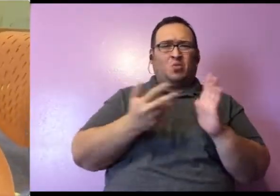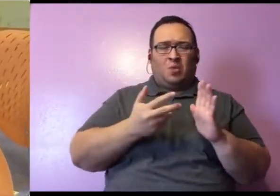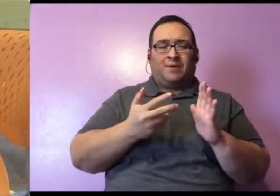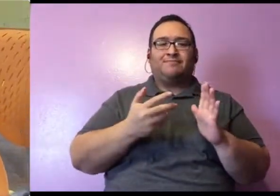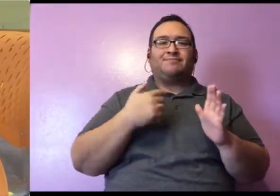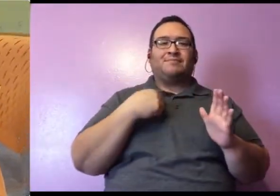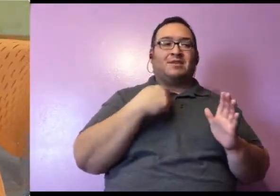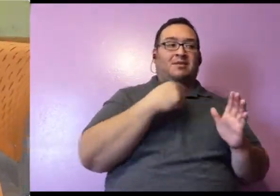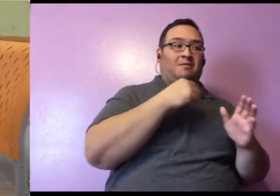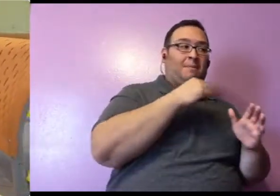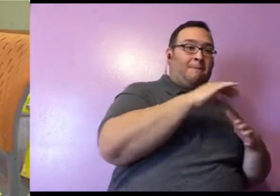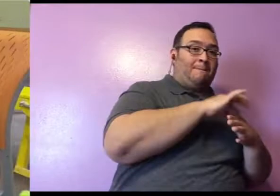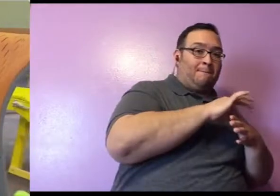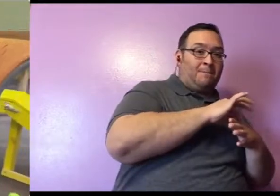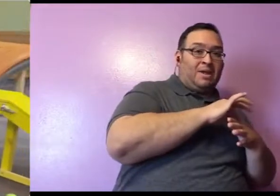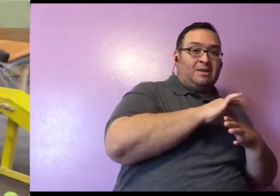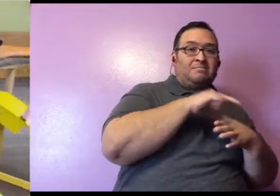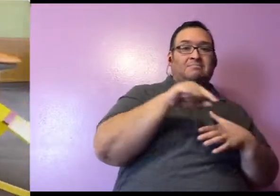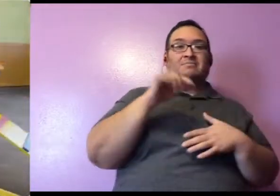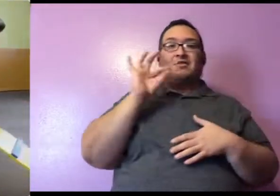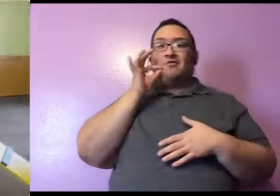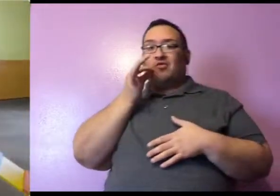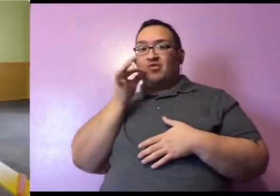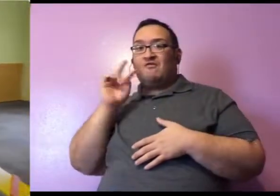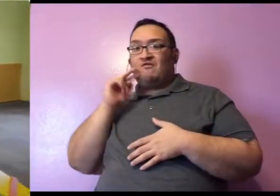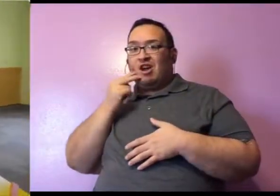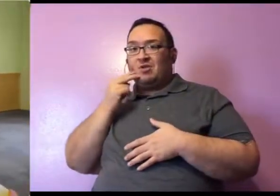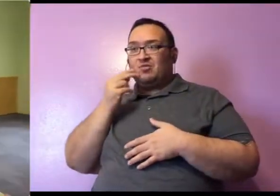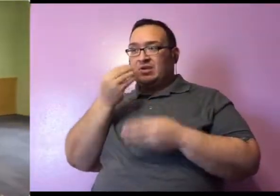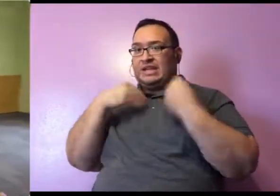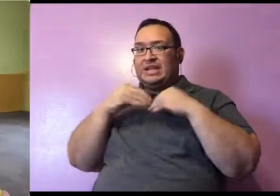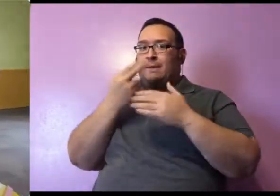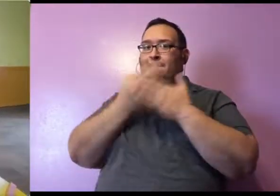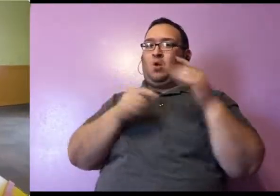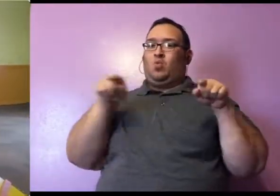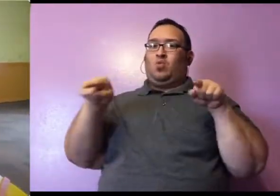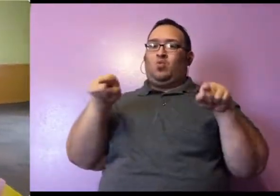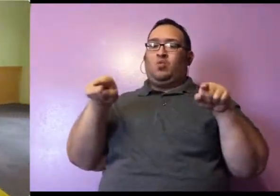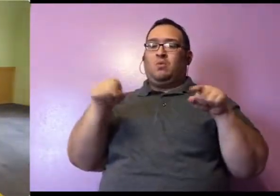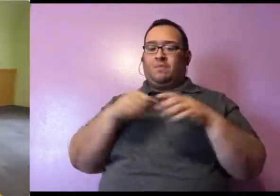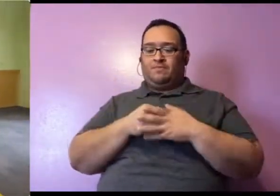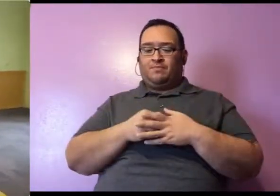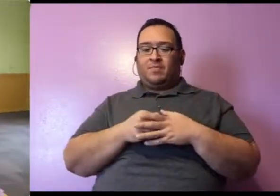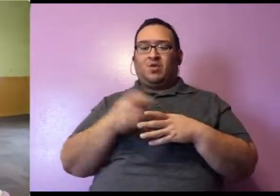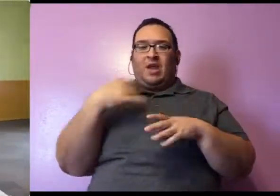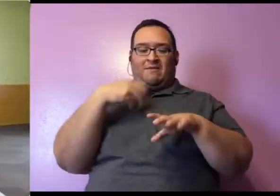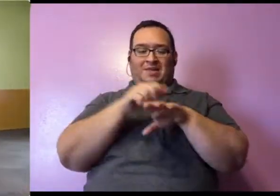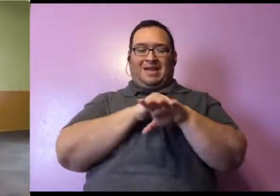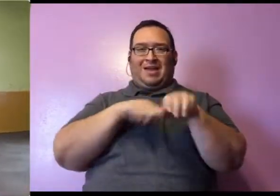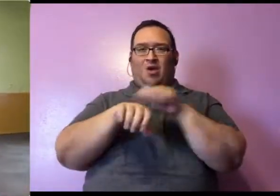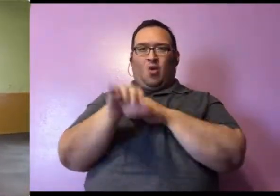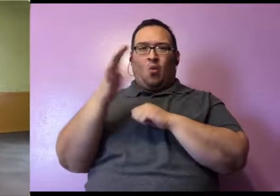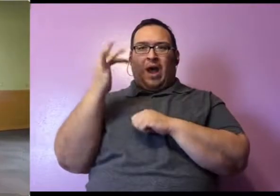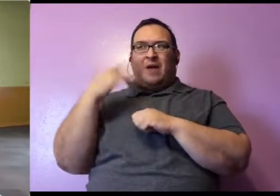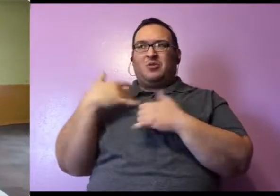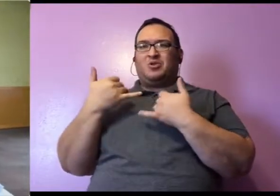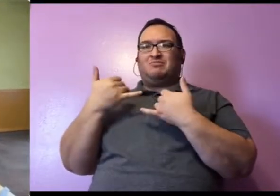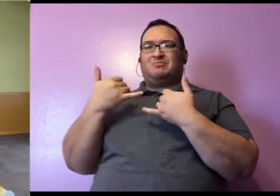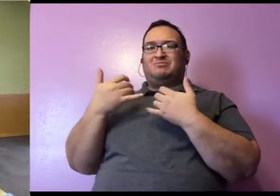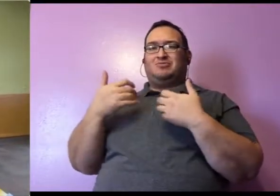And I am wearing gloves right now just because I want to make sure I don't get any of my germs on Lucille as we're all trying to be so careful to stay home and stay